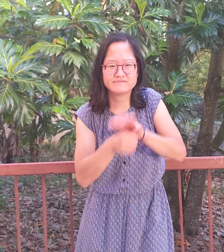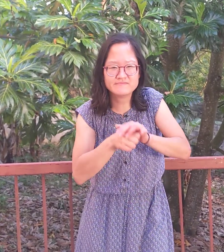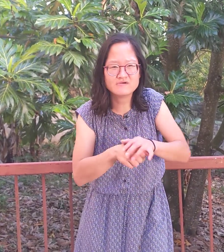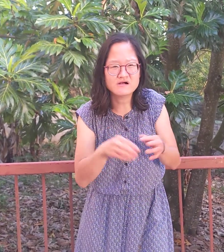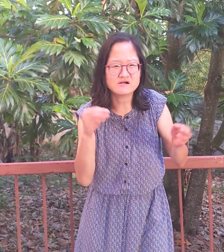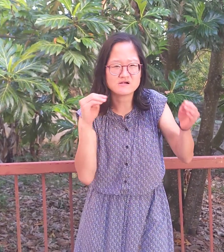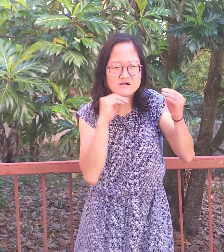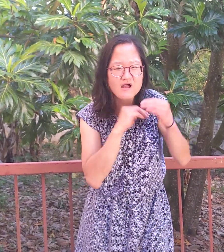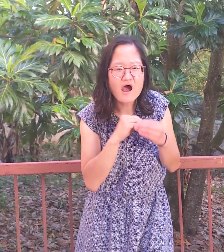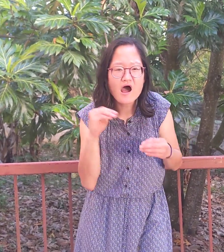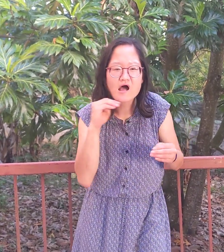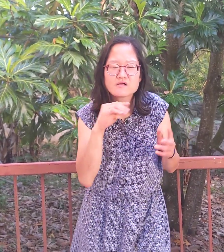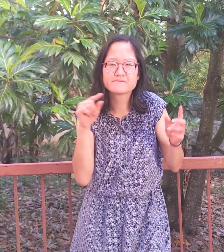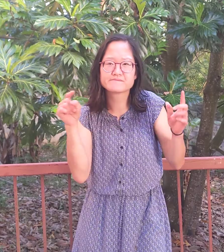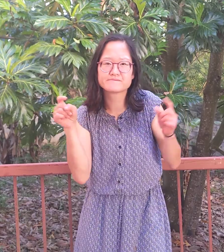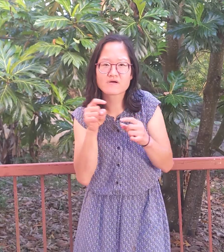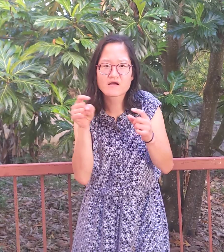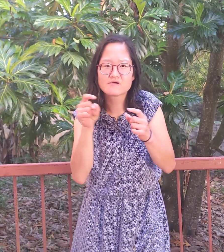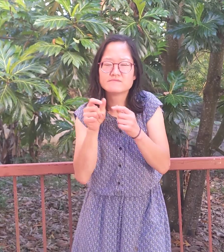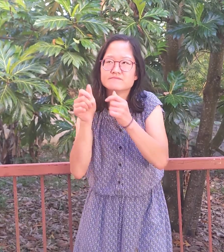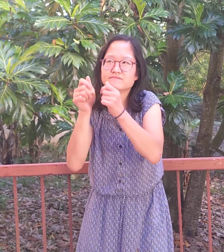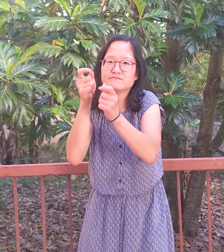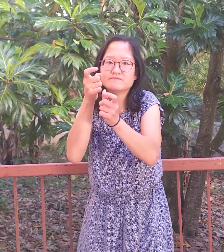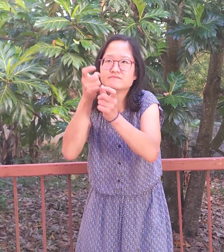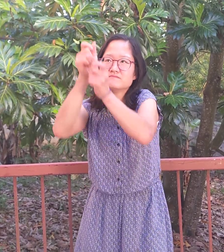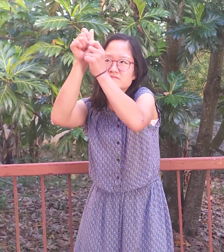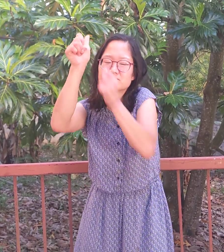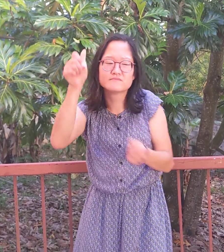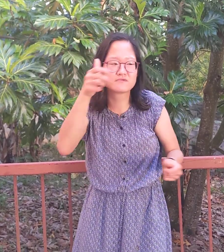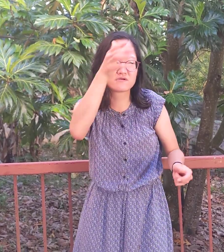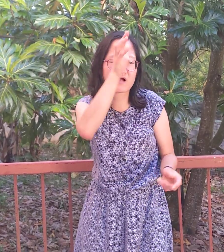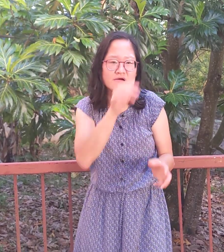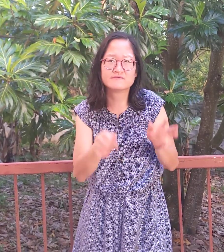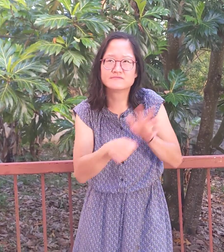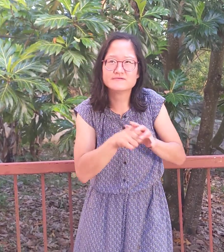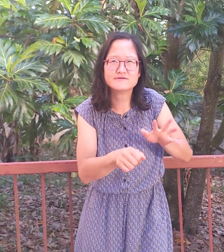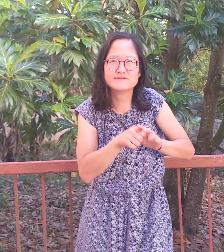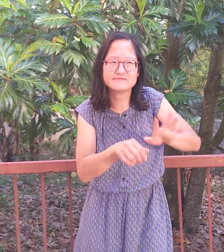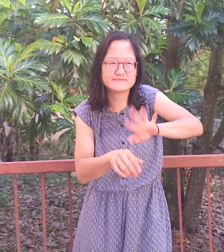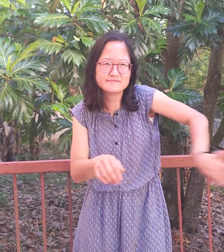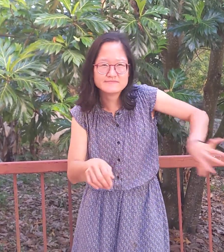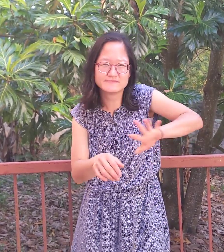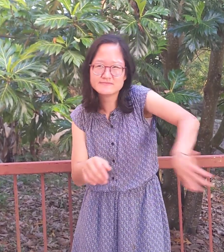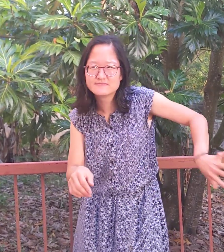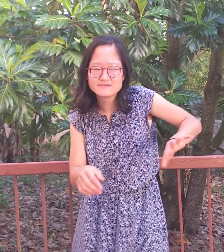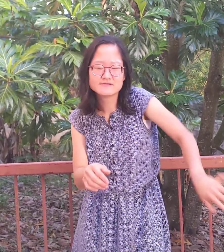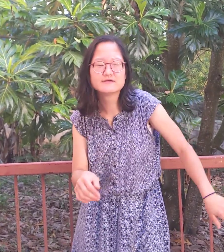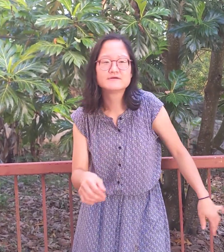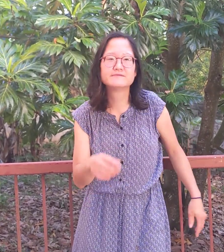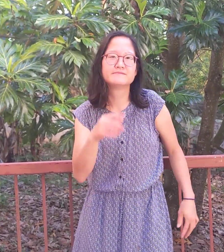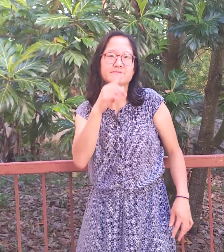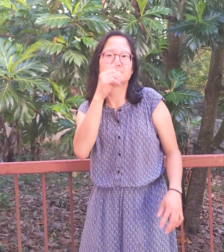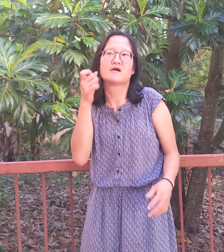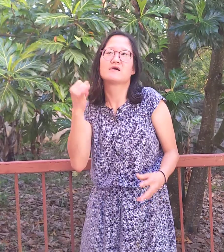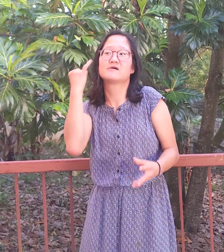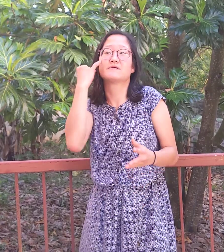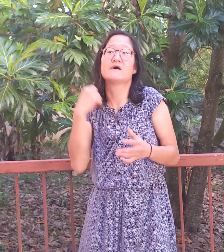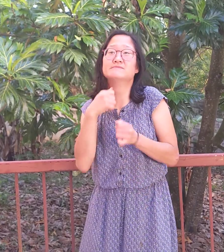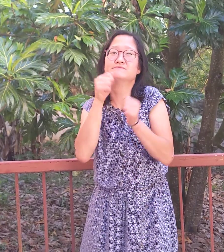I really hid my sin from God, I kind of drew back from Him